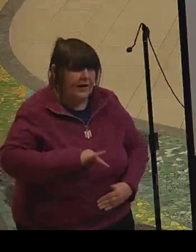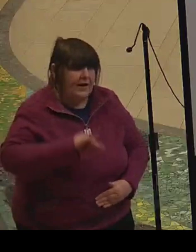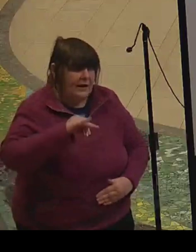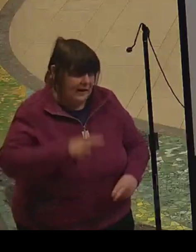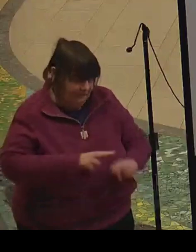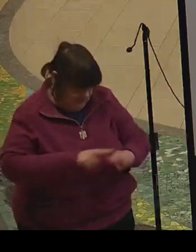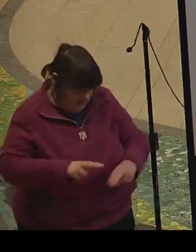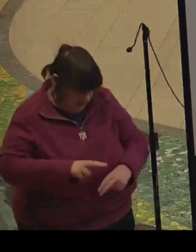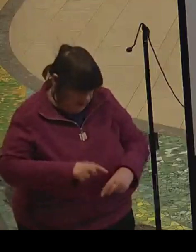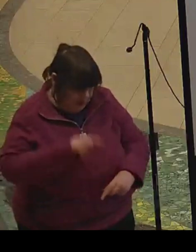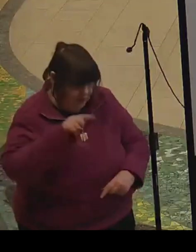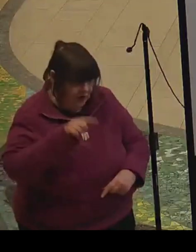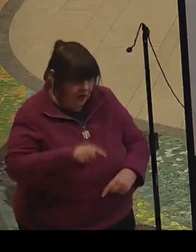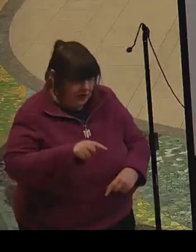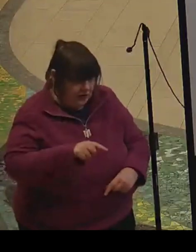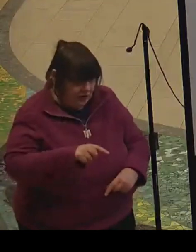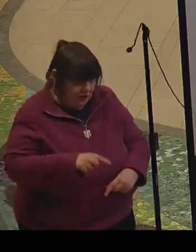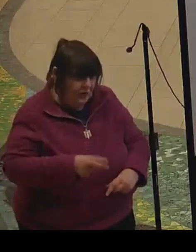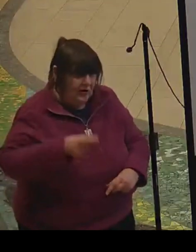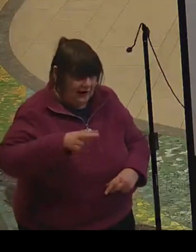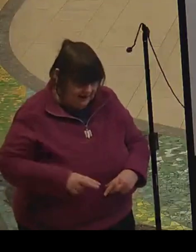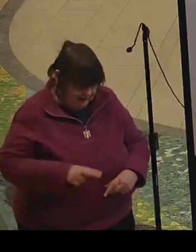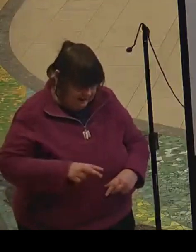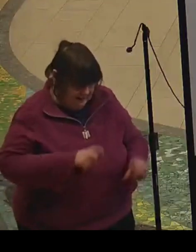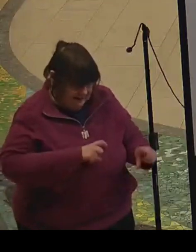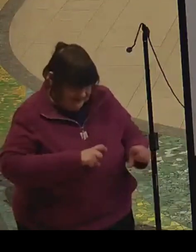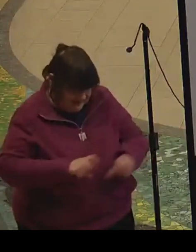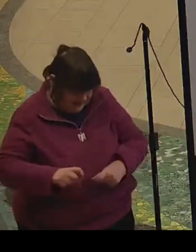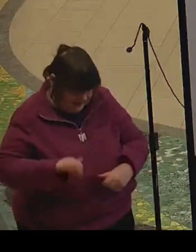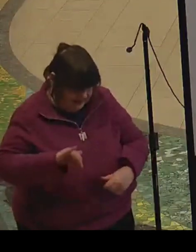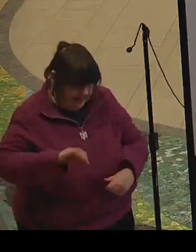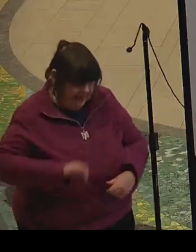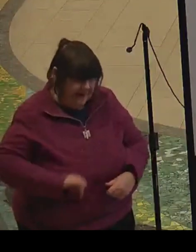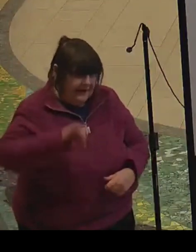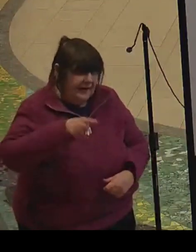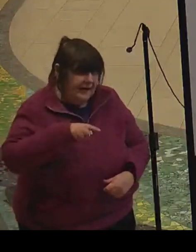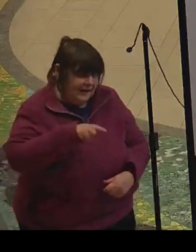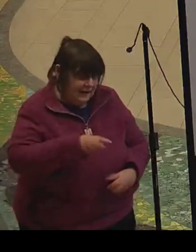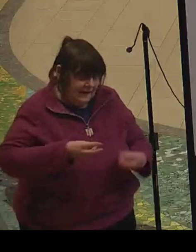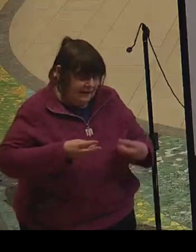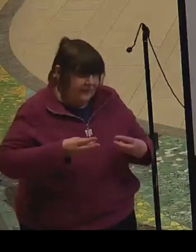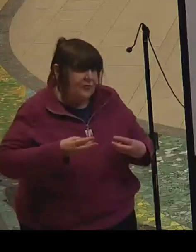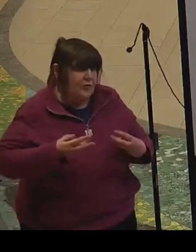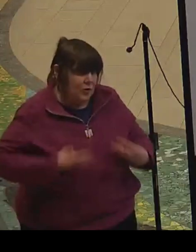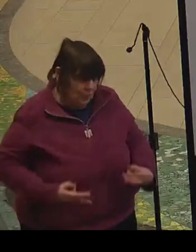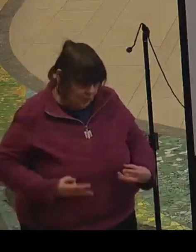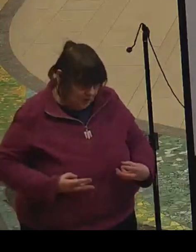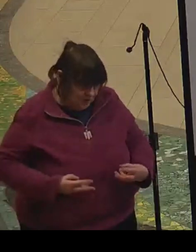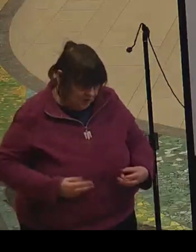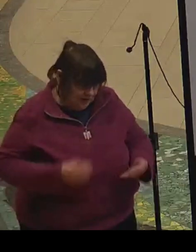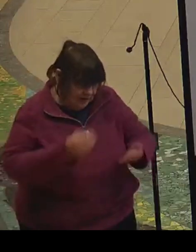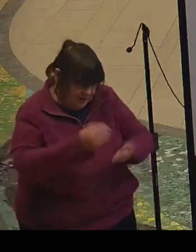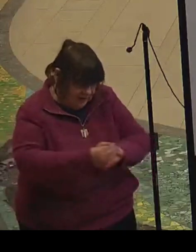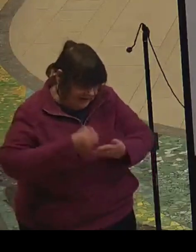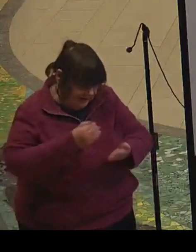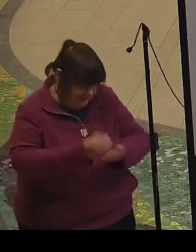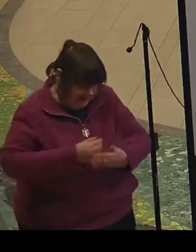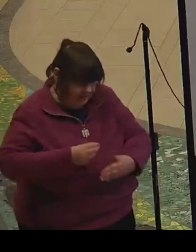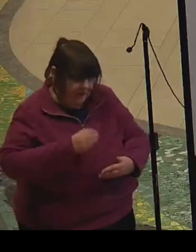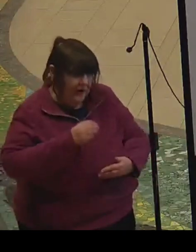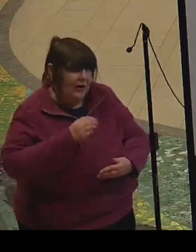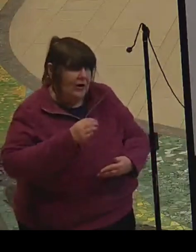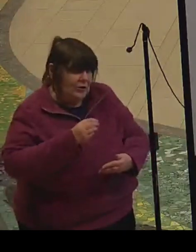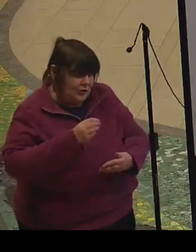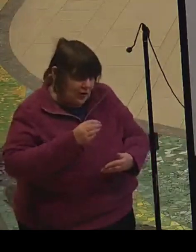If not, you can still, if you wish, still